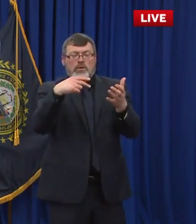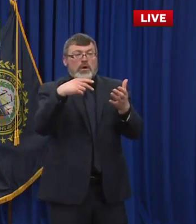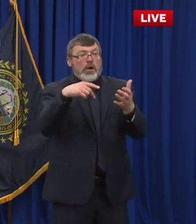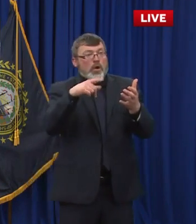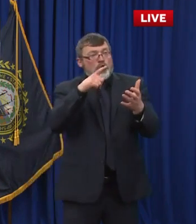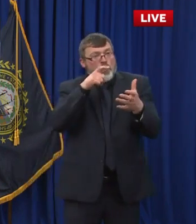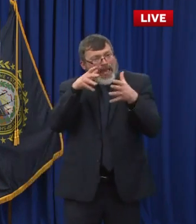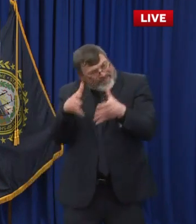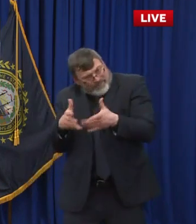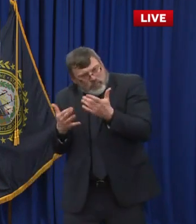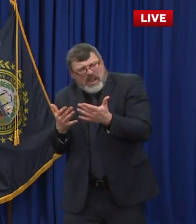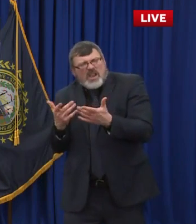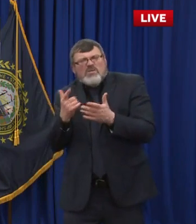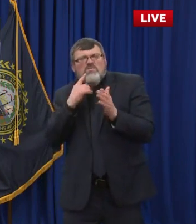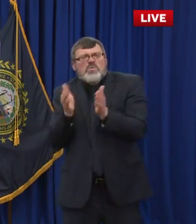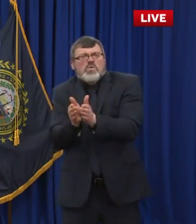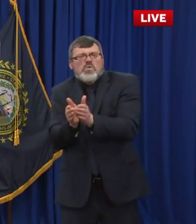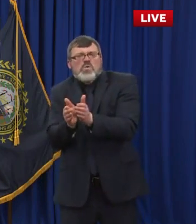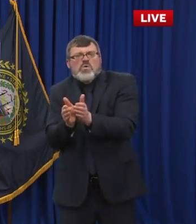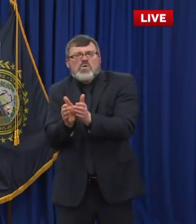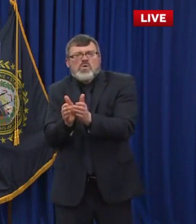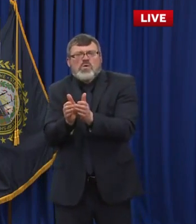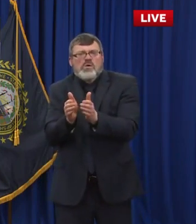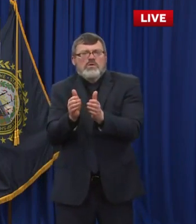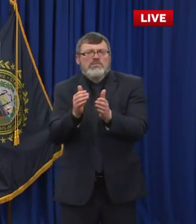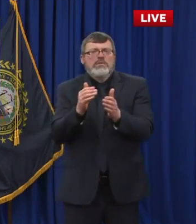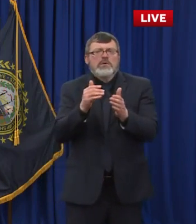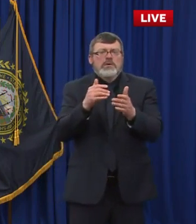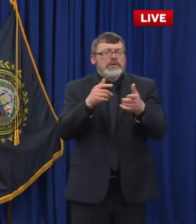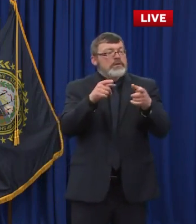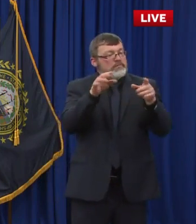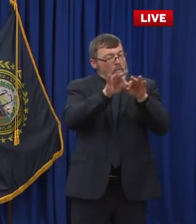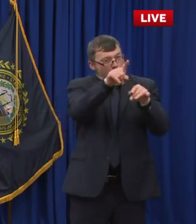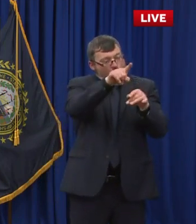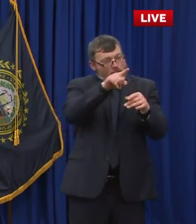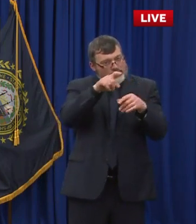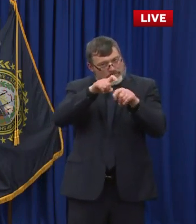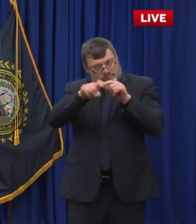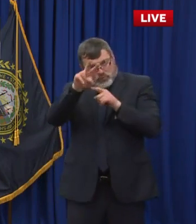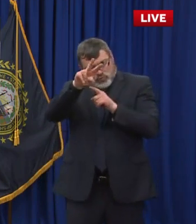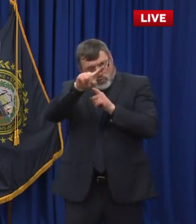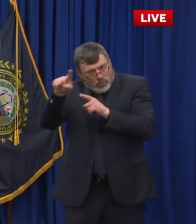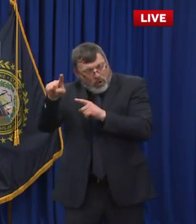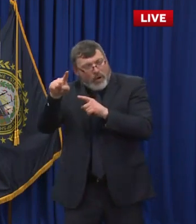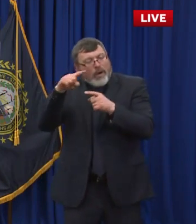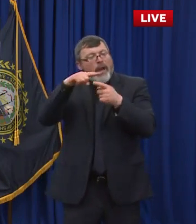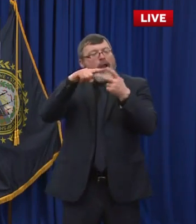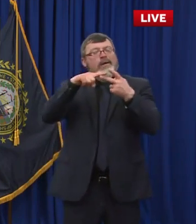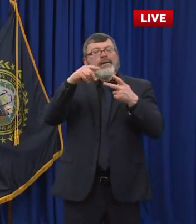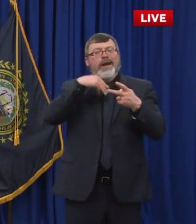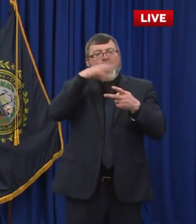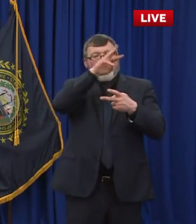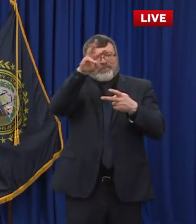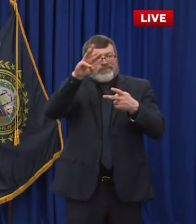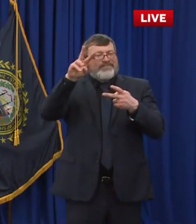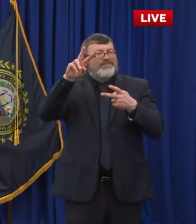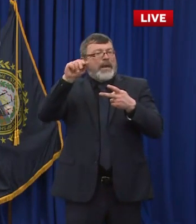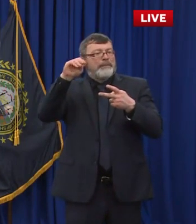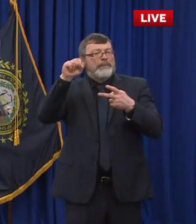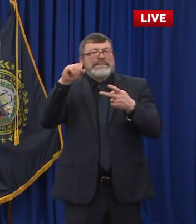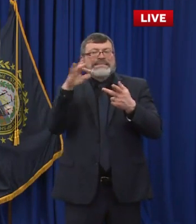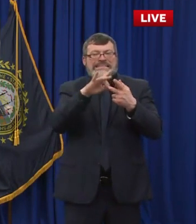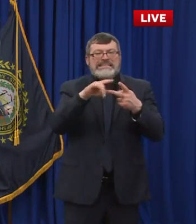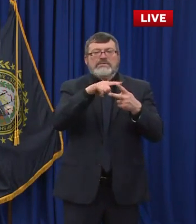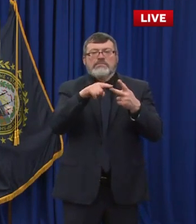us, whether it's through 211, through the website, going on to VAMS and just registering themselves, making sure that the doctor has truly given all the